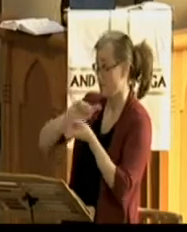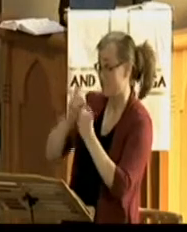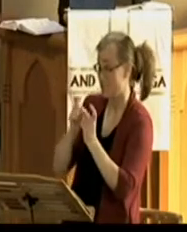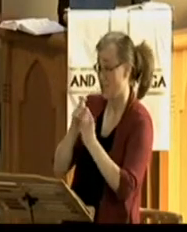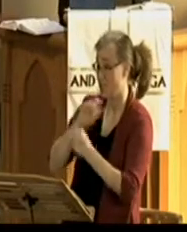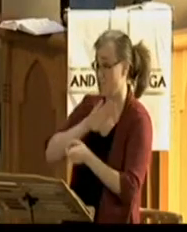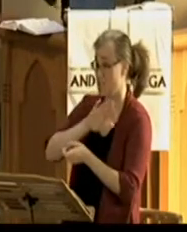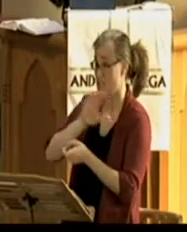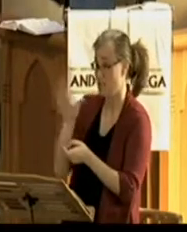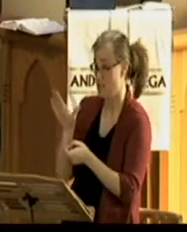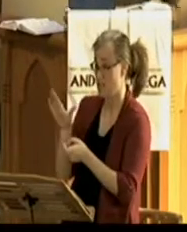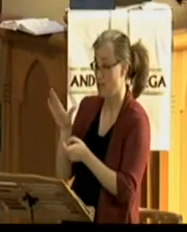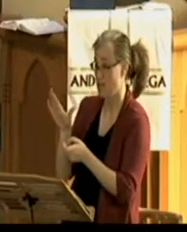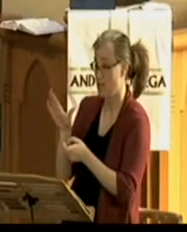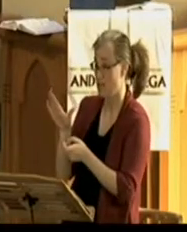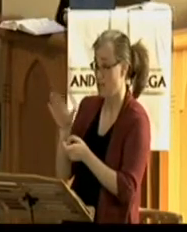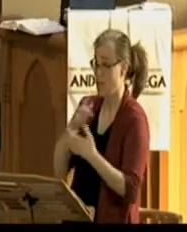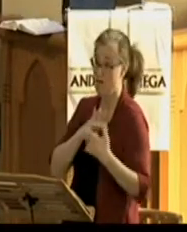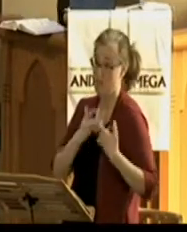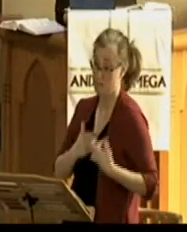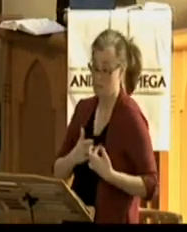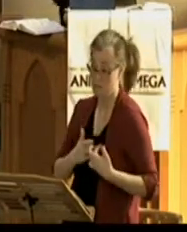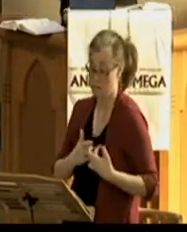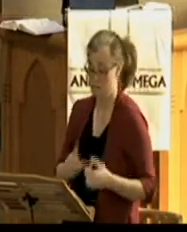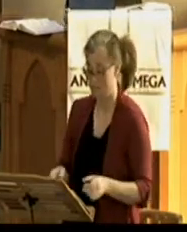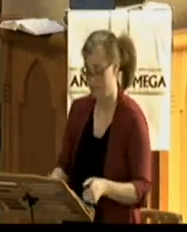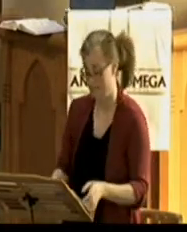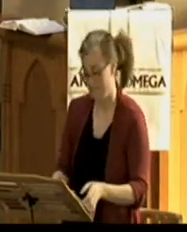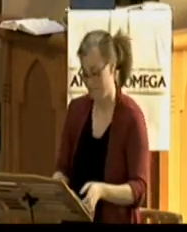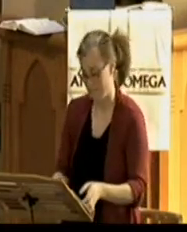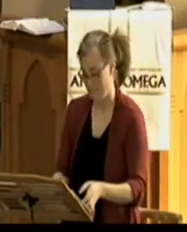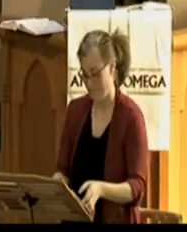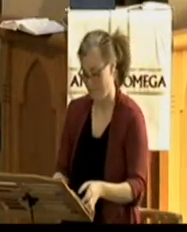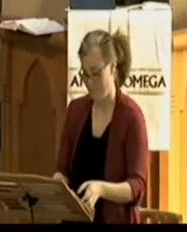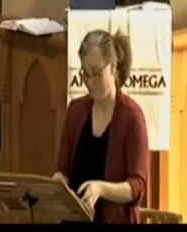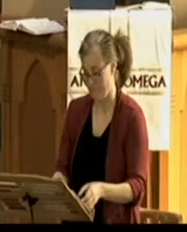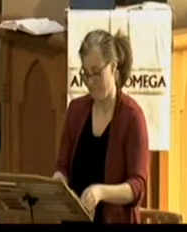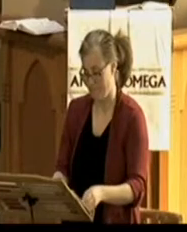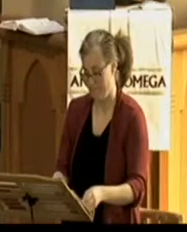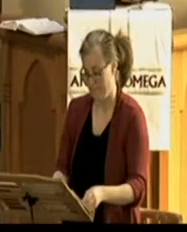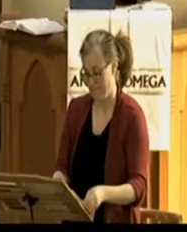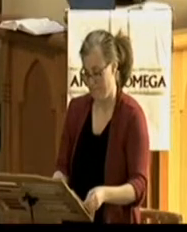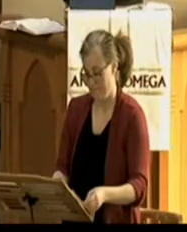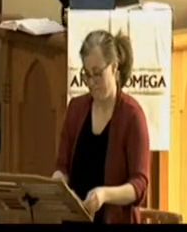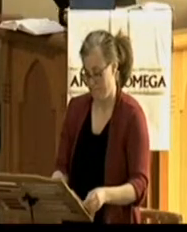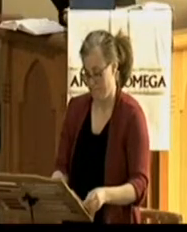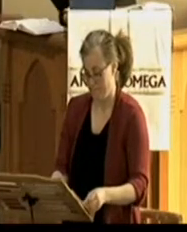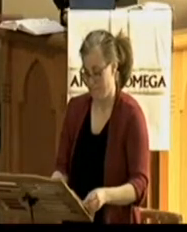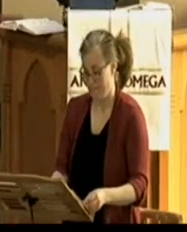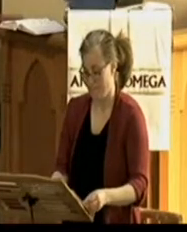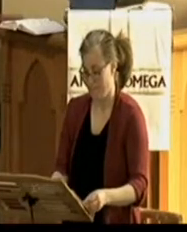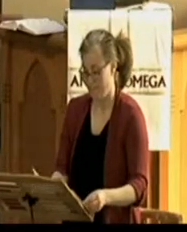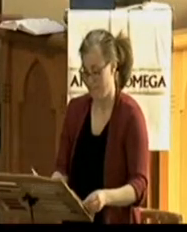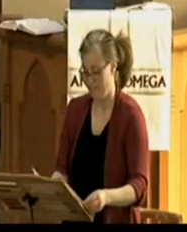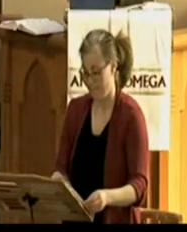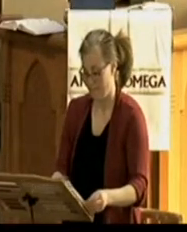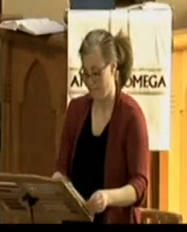We need to speak to others, yes, about God fulfilling every promise in Christ. The many witnesses to Jesus' resurrection. To never die